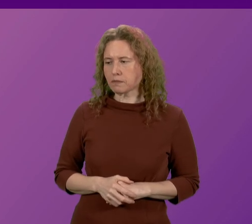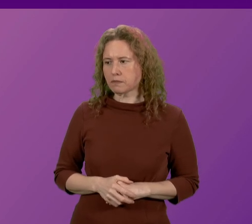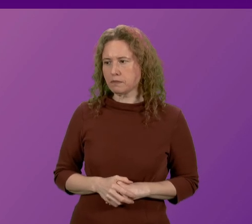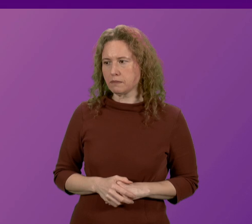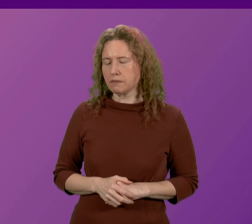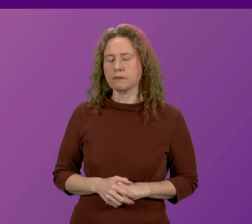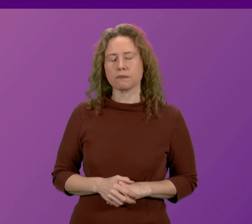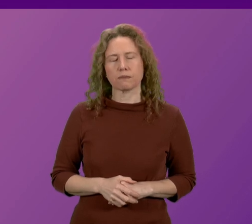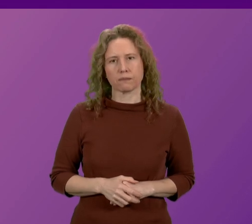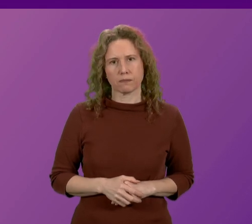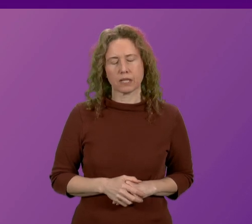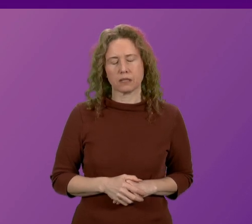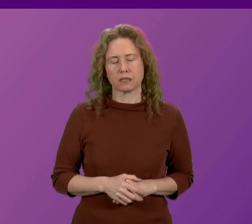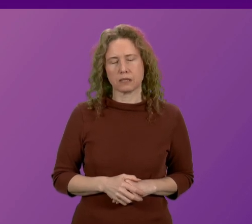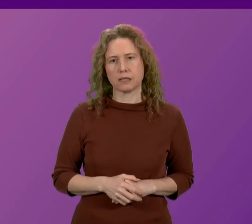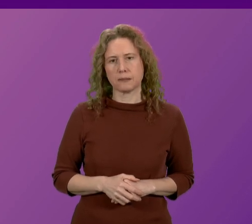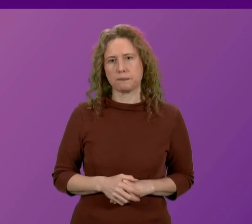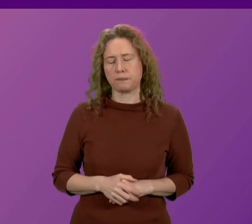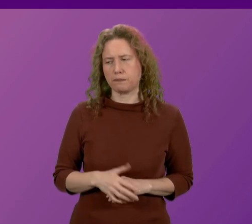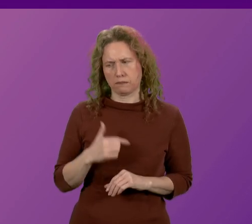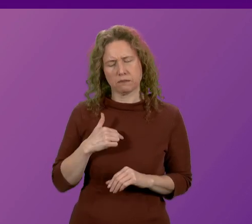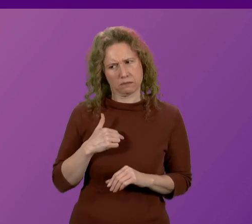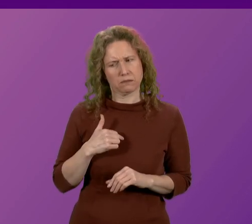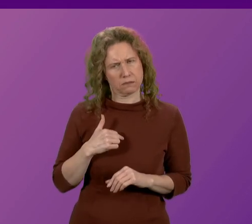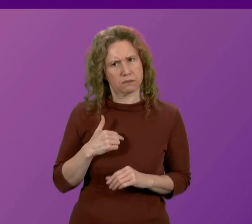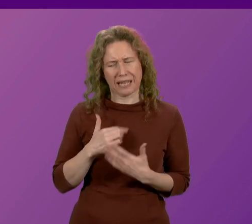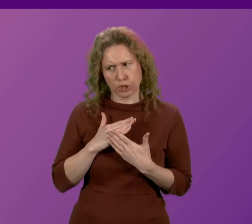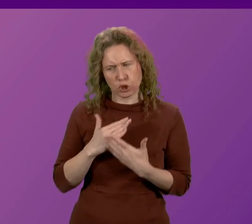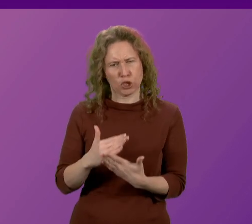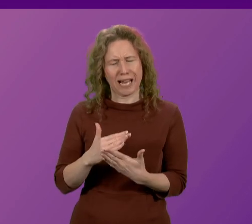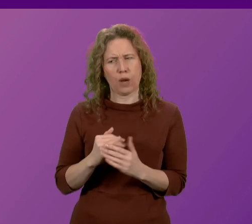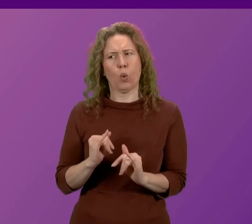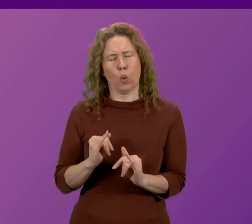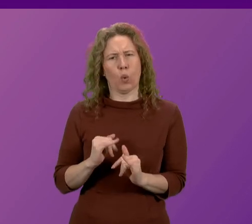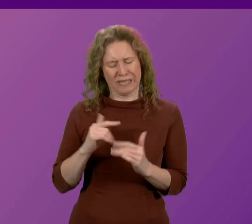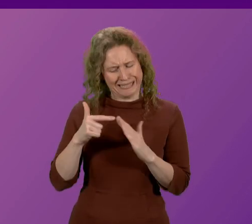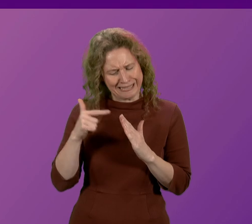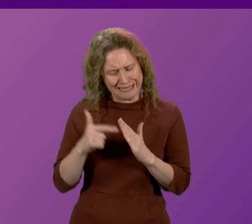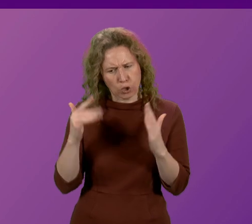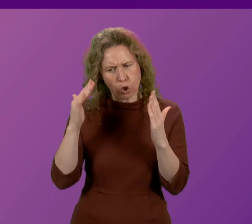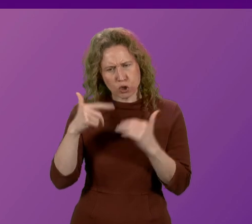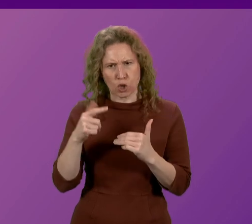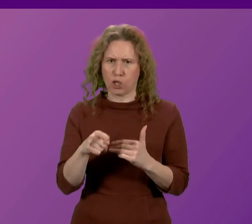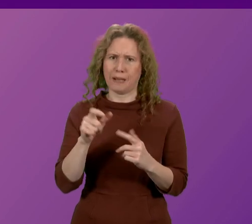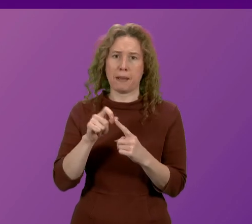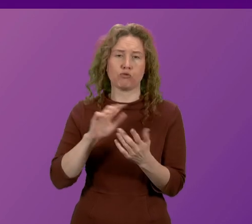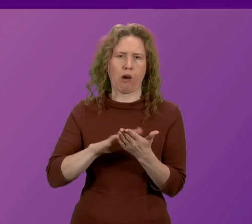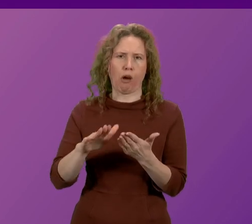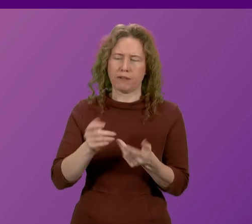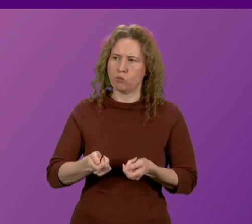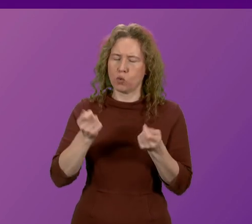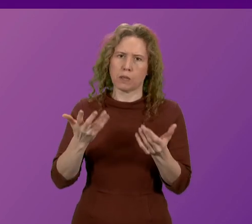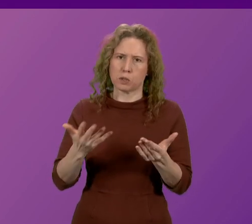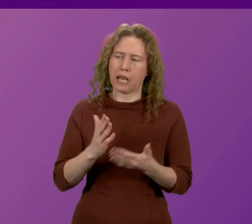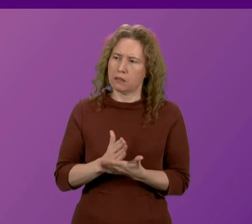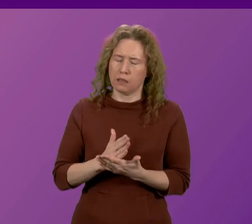President Officer, I share the deep concern that Patrick Harvey has expressed to Parliament today about